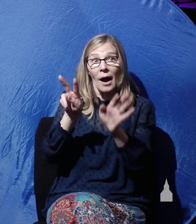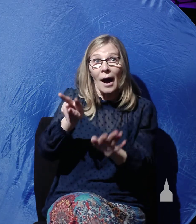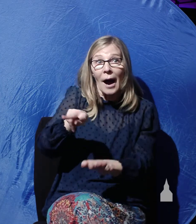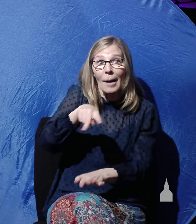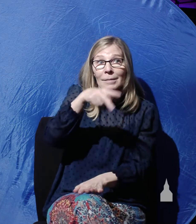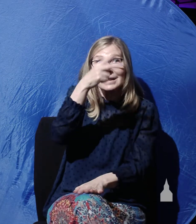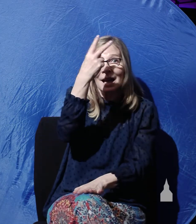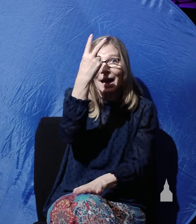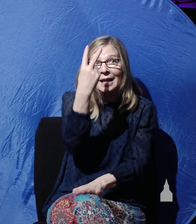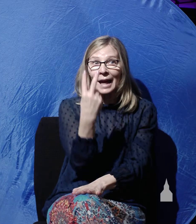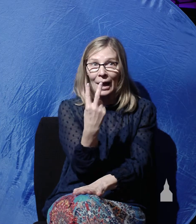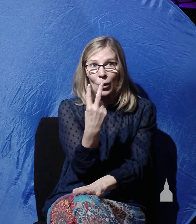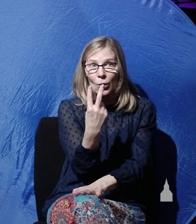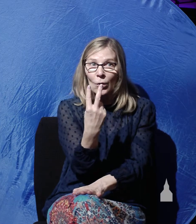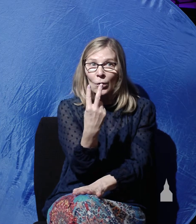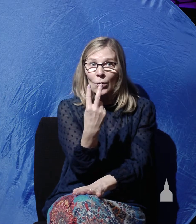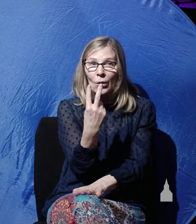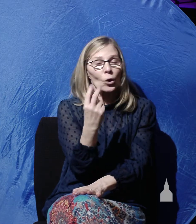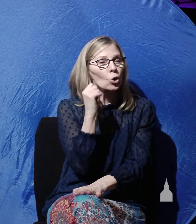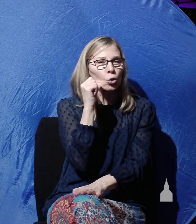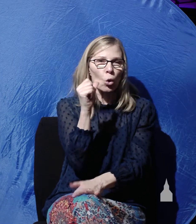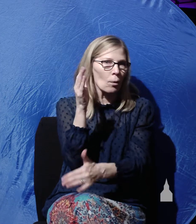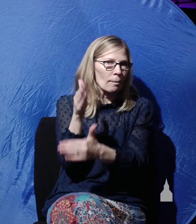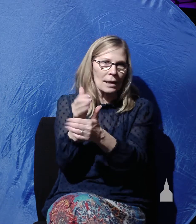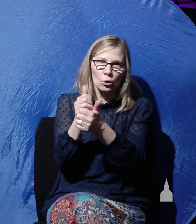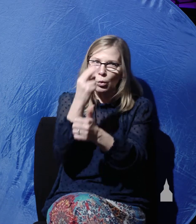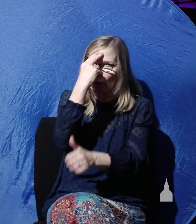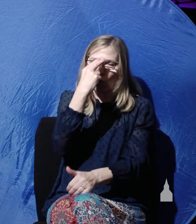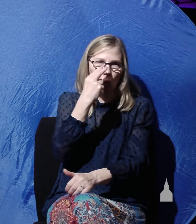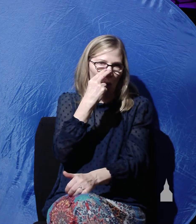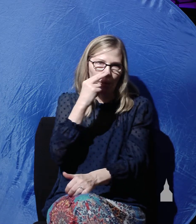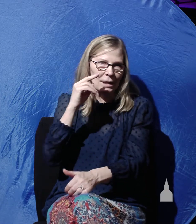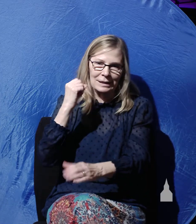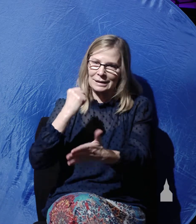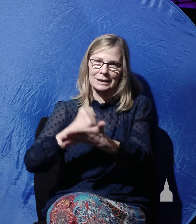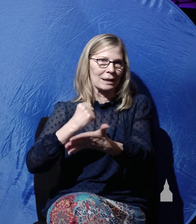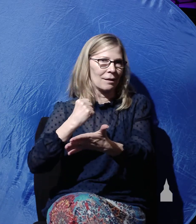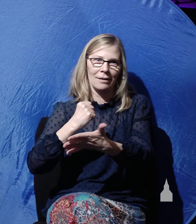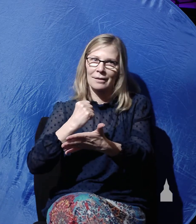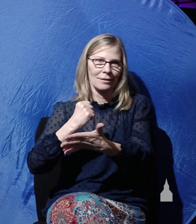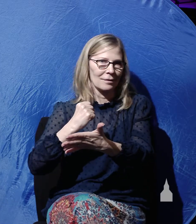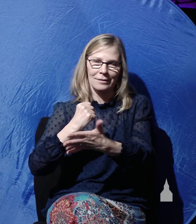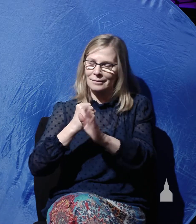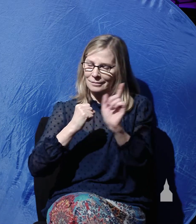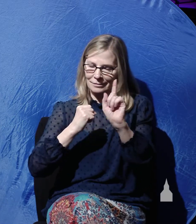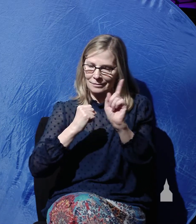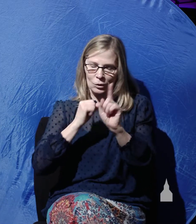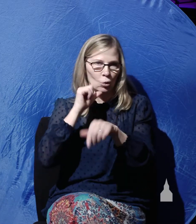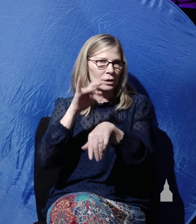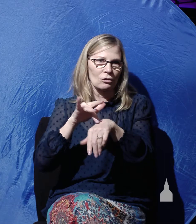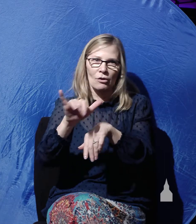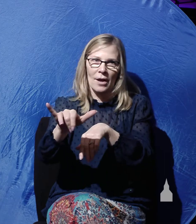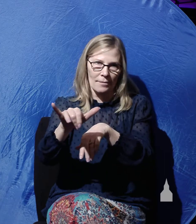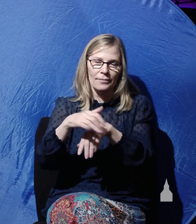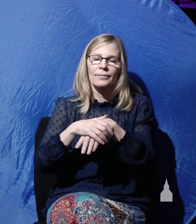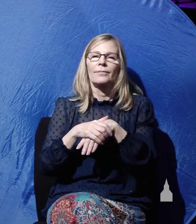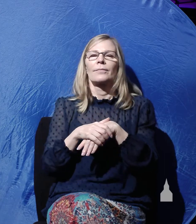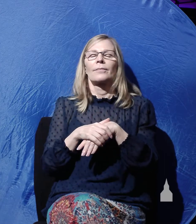You don't mess with the Roman Empire and their seals of authenticity. Now at this point in their